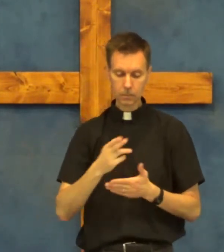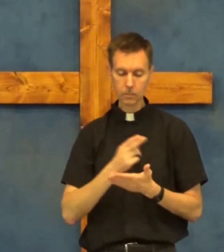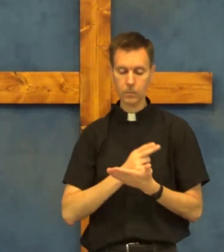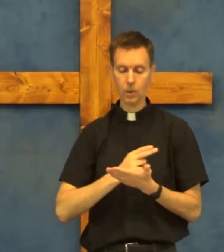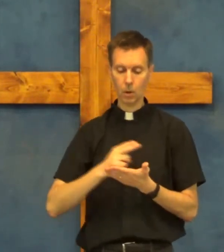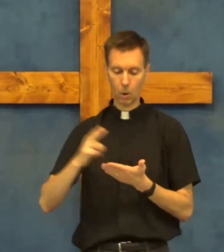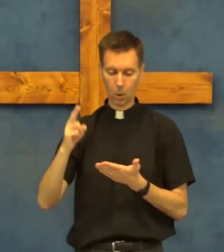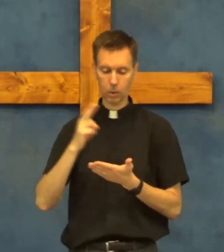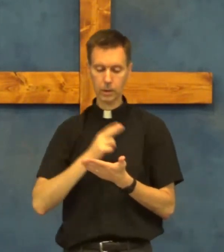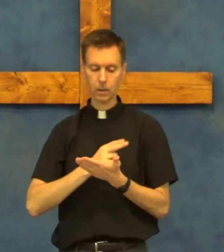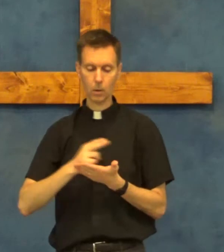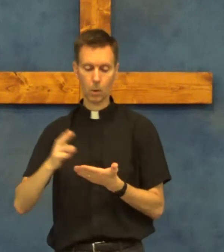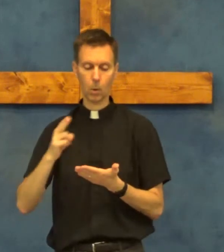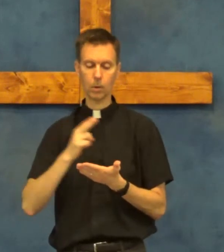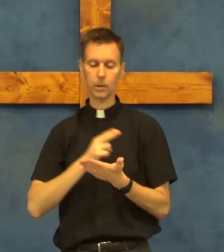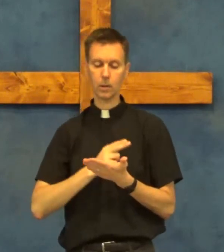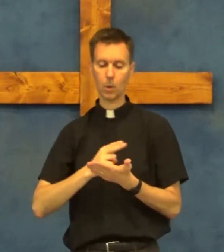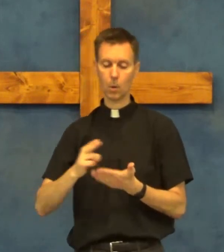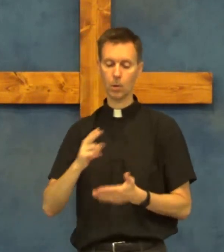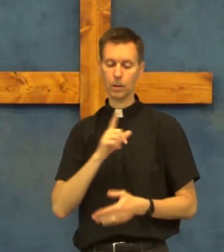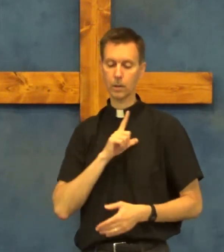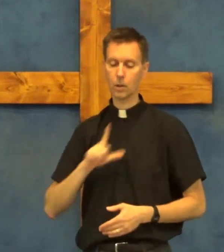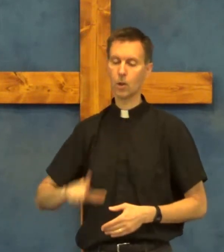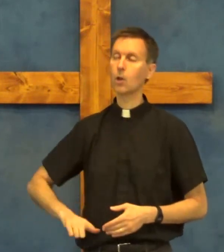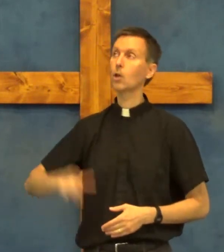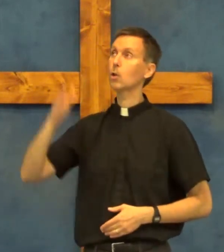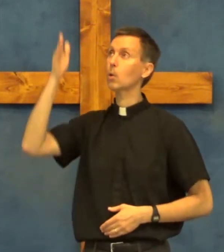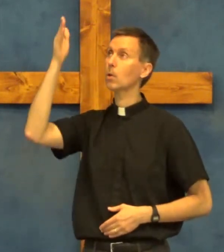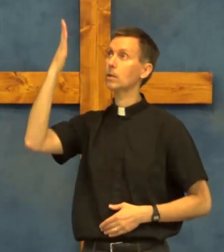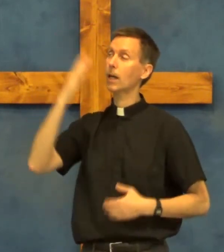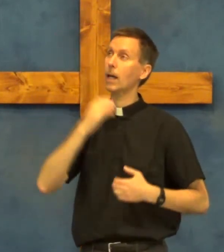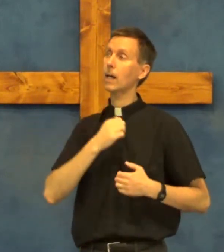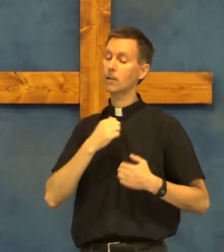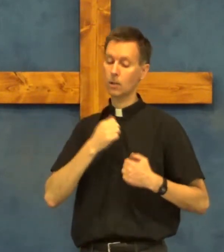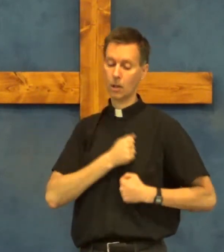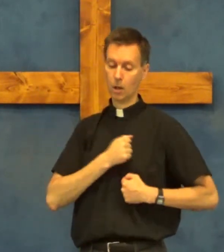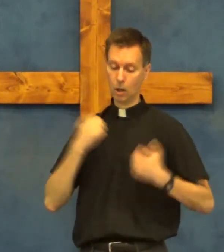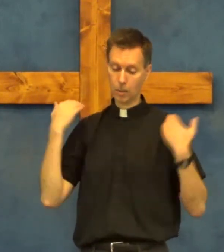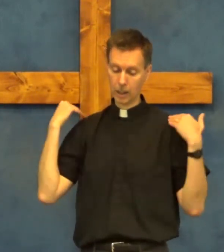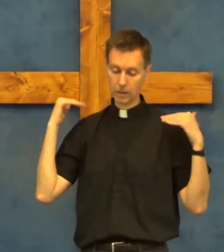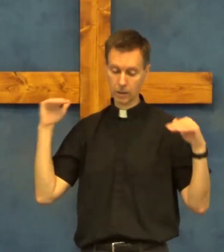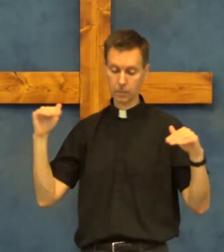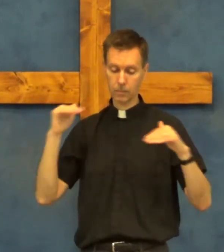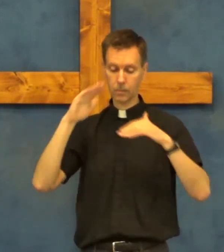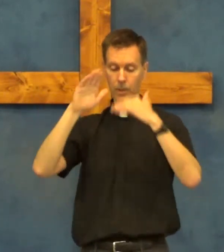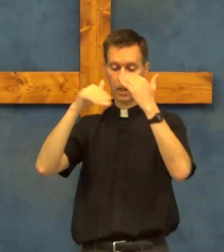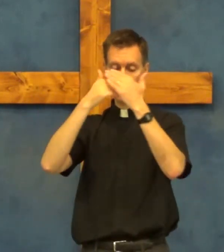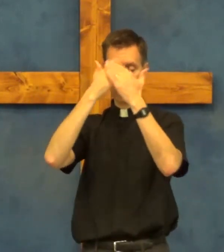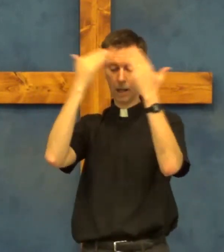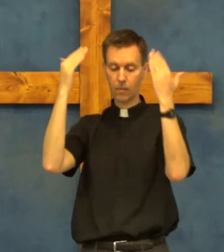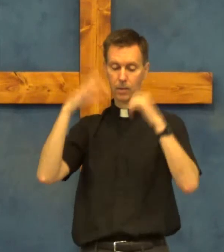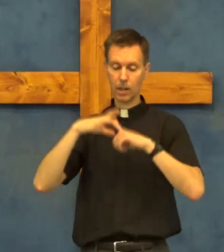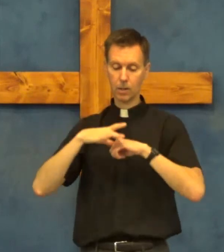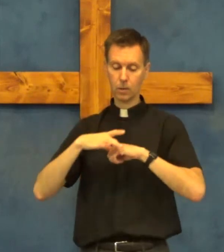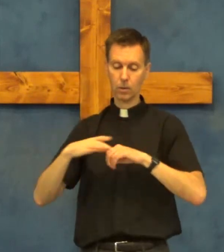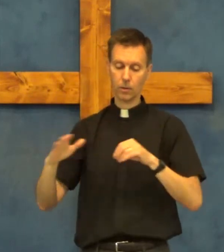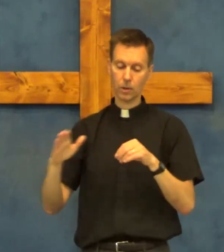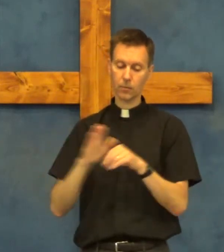holy holy holy Lord God almighty heaven and earth are